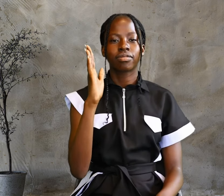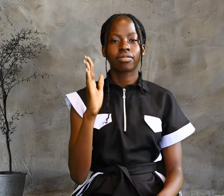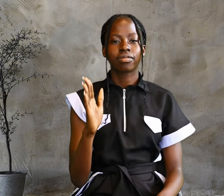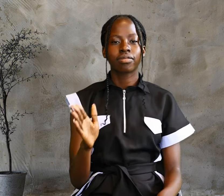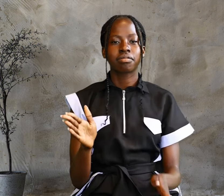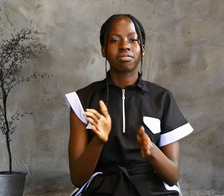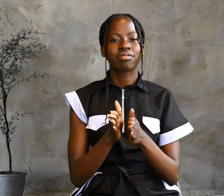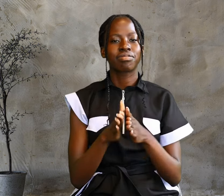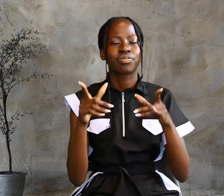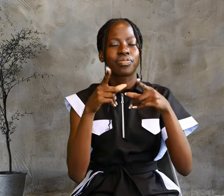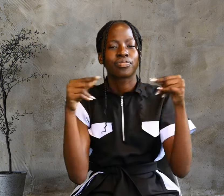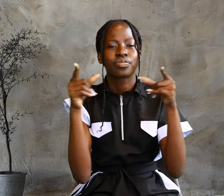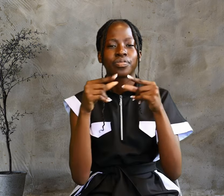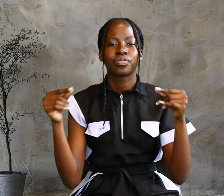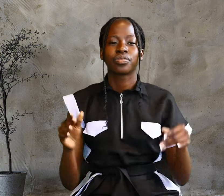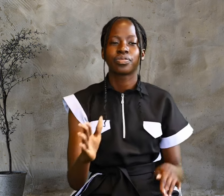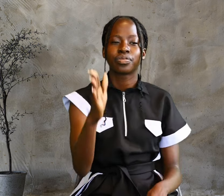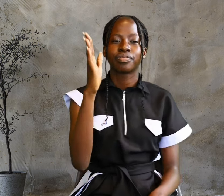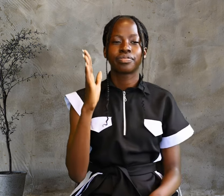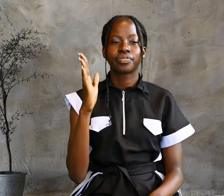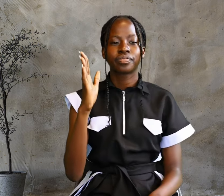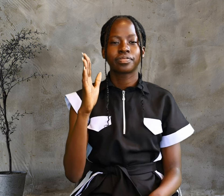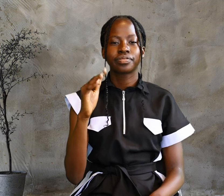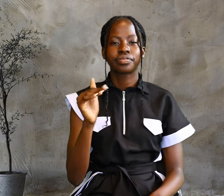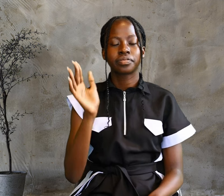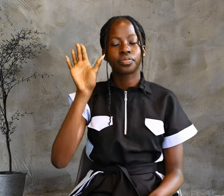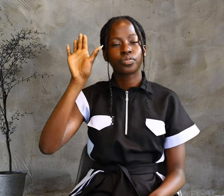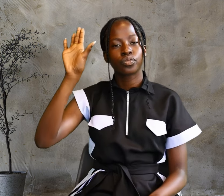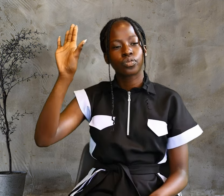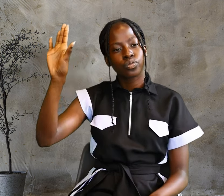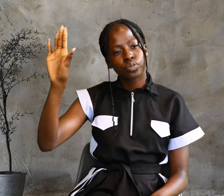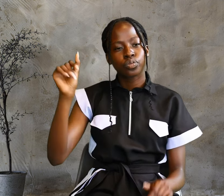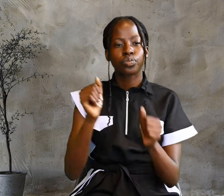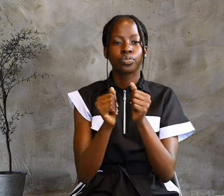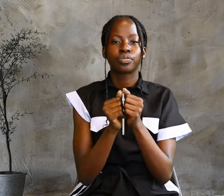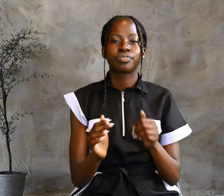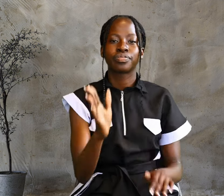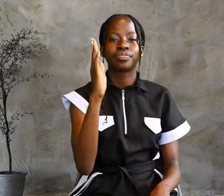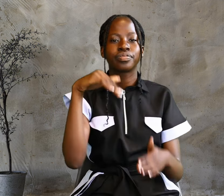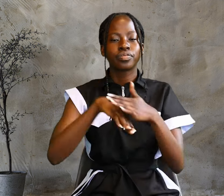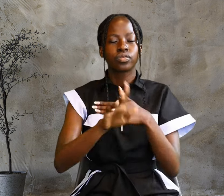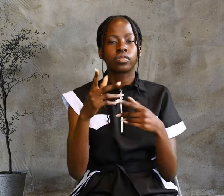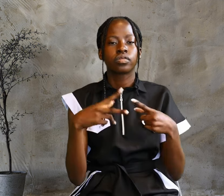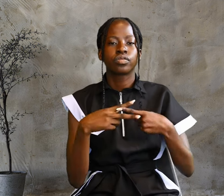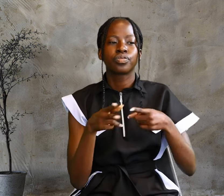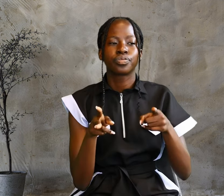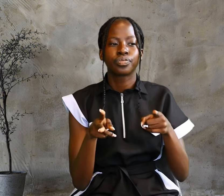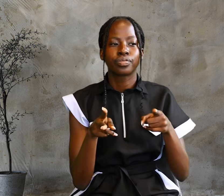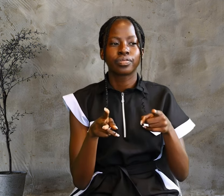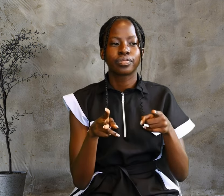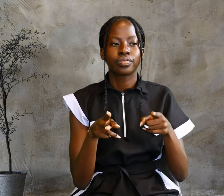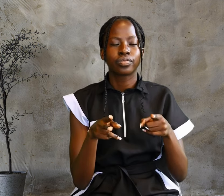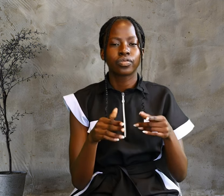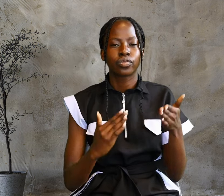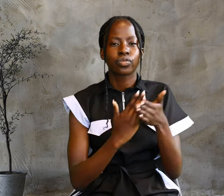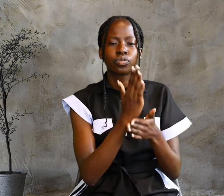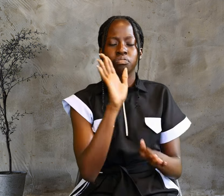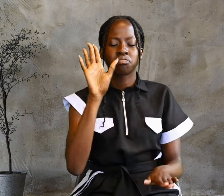and the Word was God. He was with God in the beginning. Through Him